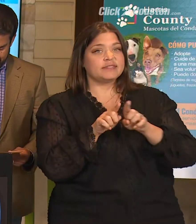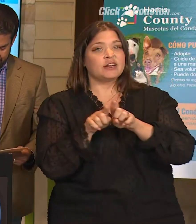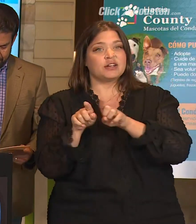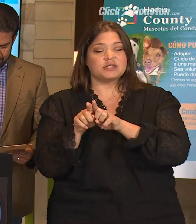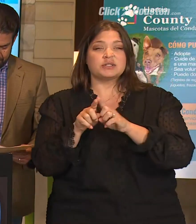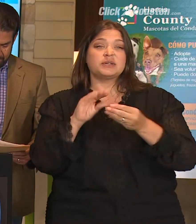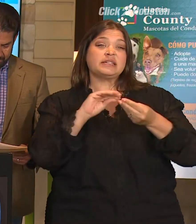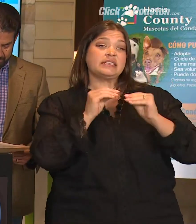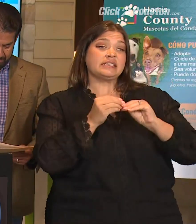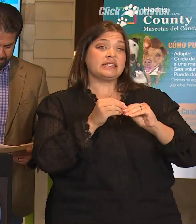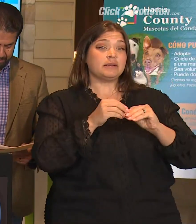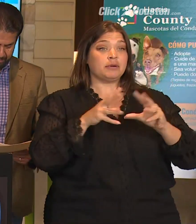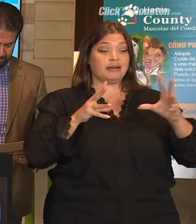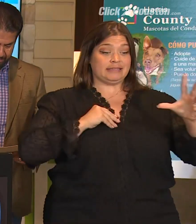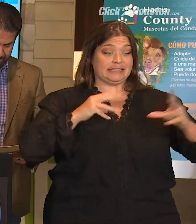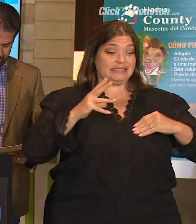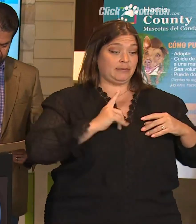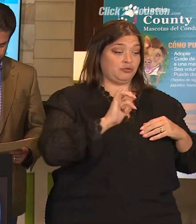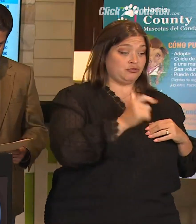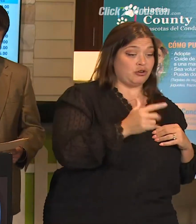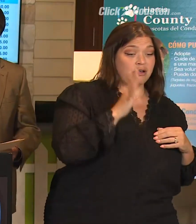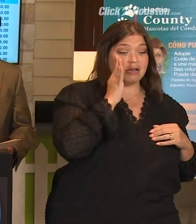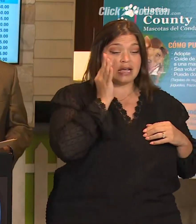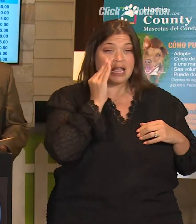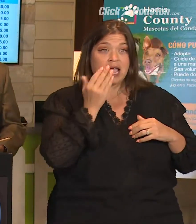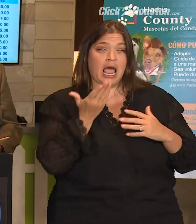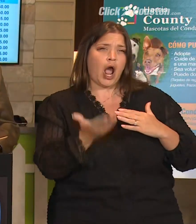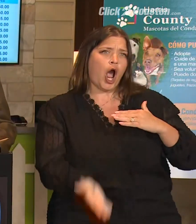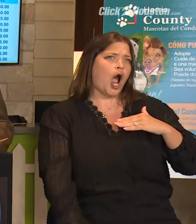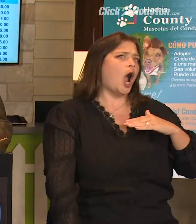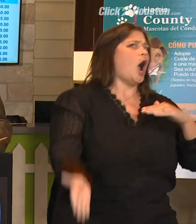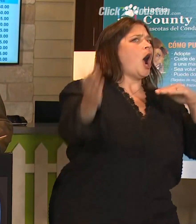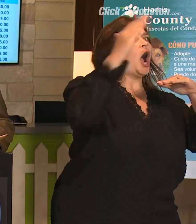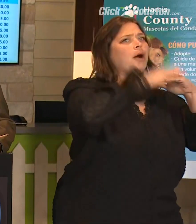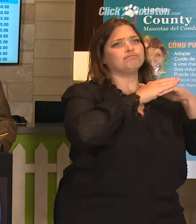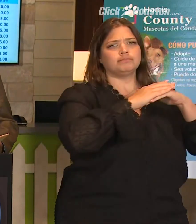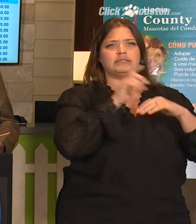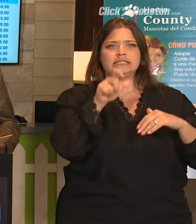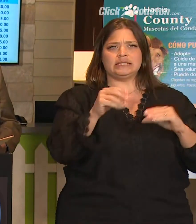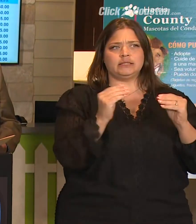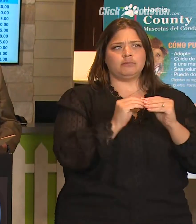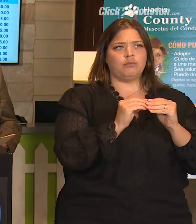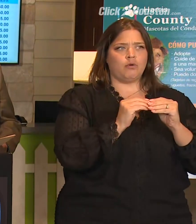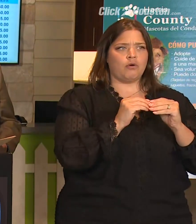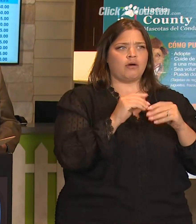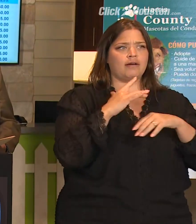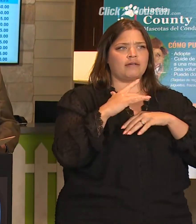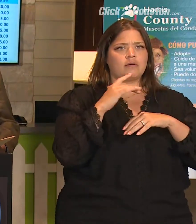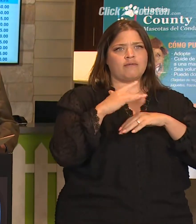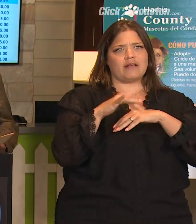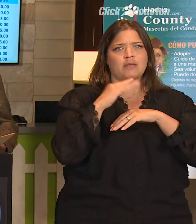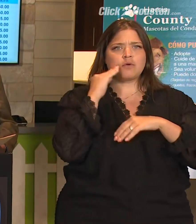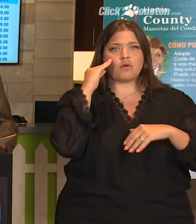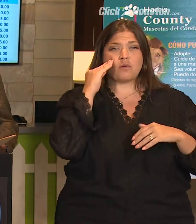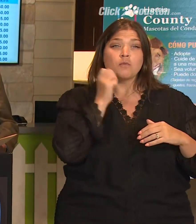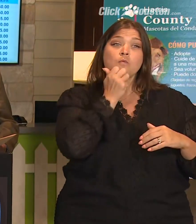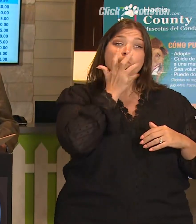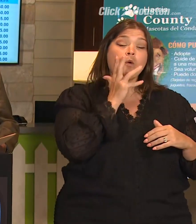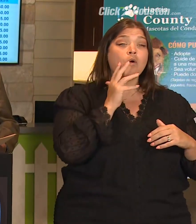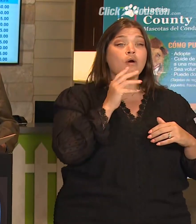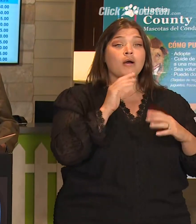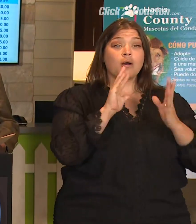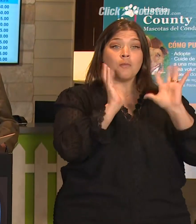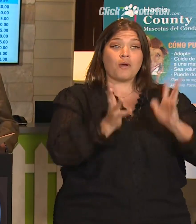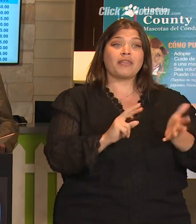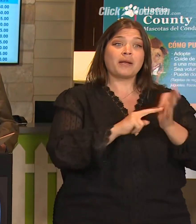jump in the number of cats and dogs needing a home. The warmer weather is conducive to an increase in the